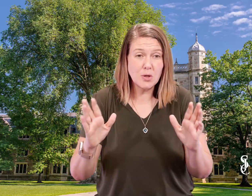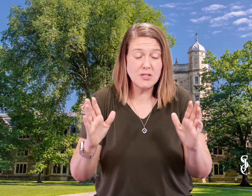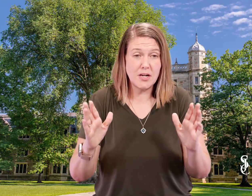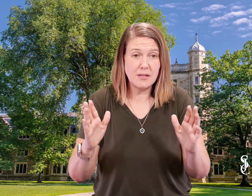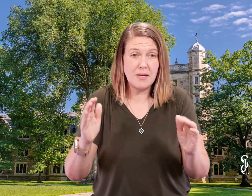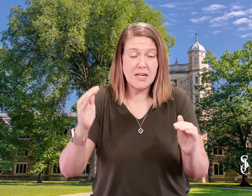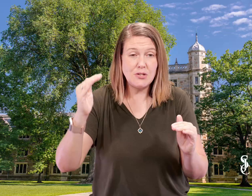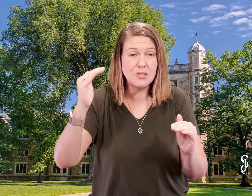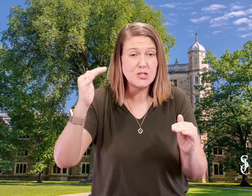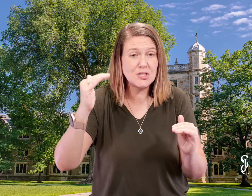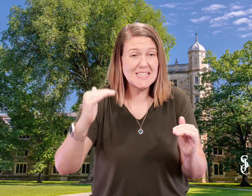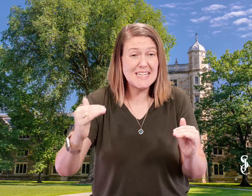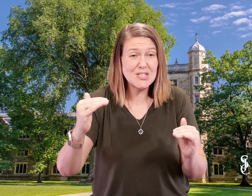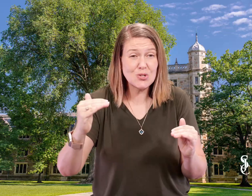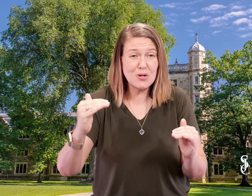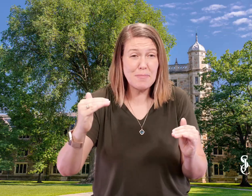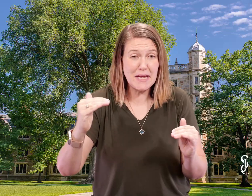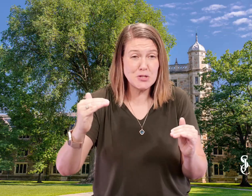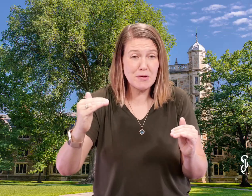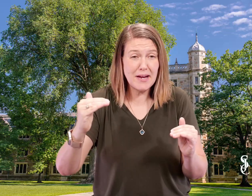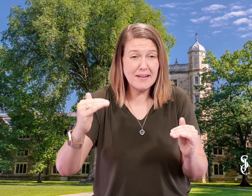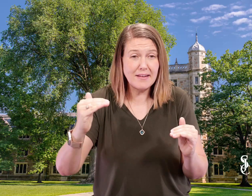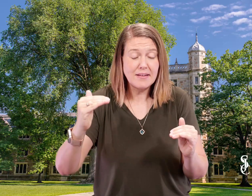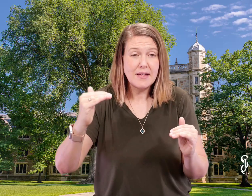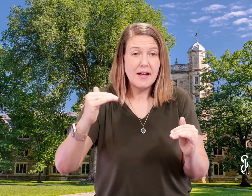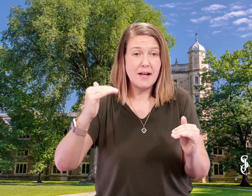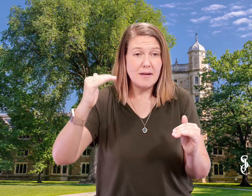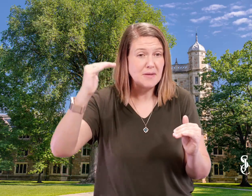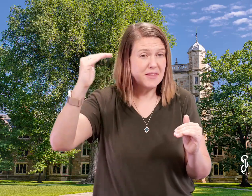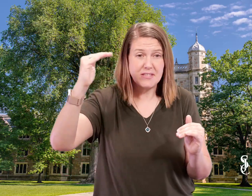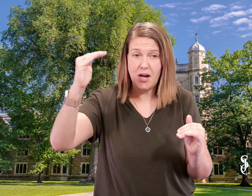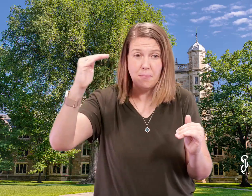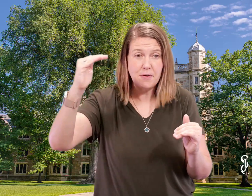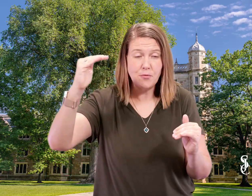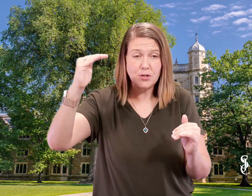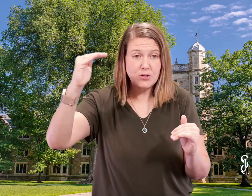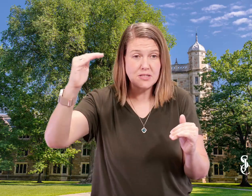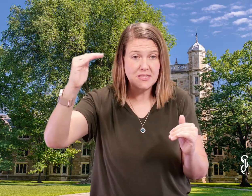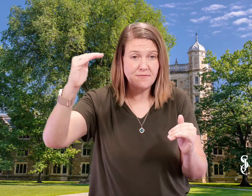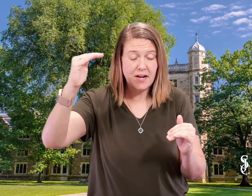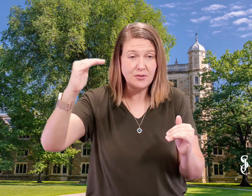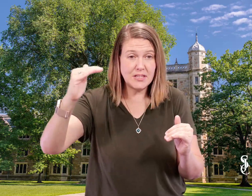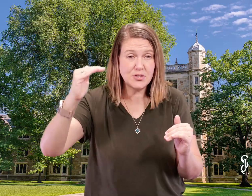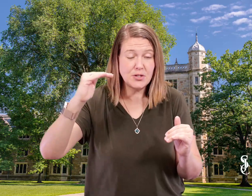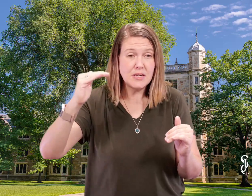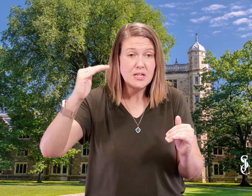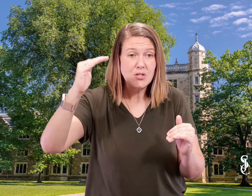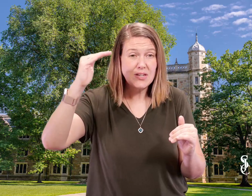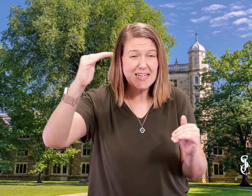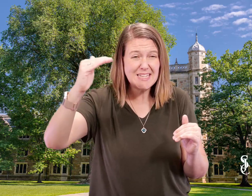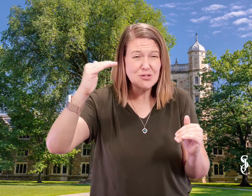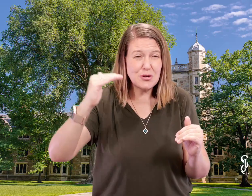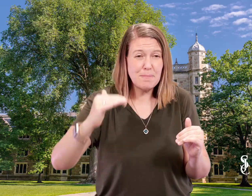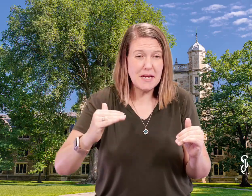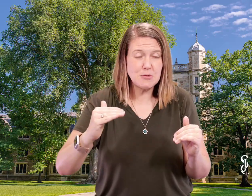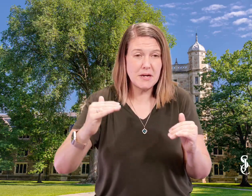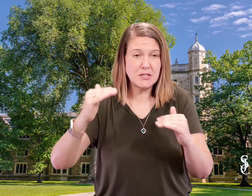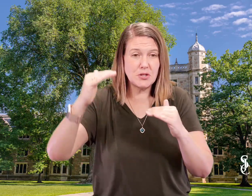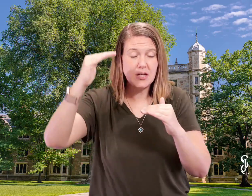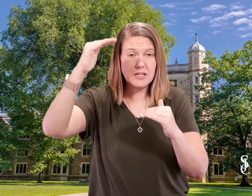document, and you can just insert a page break. At the top of Word, you can see File, Insert. You can insert a page break so that it's